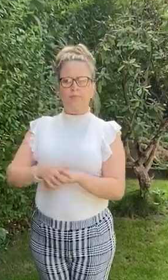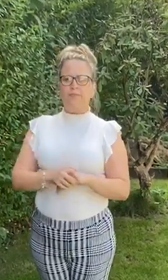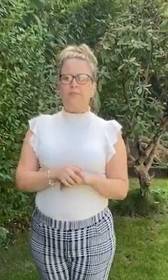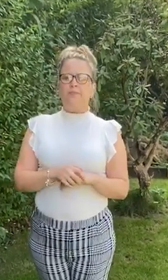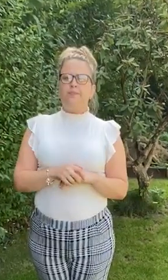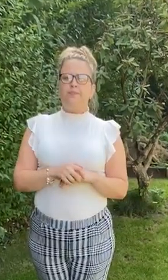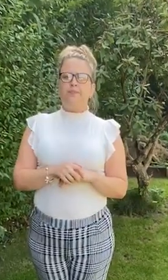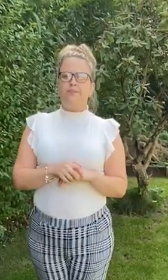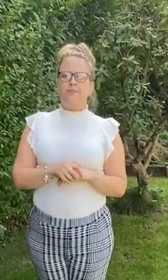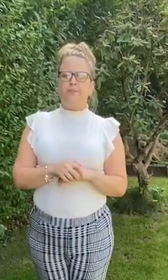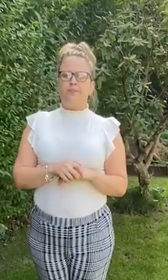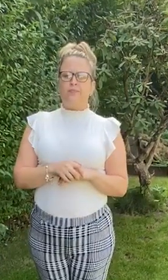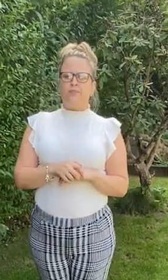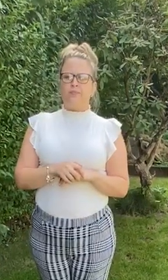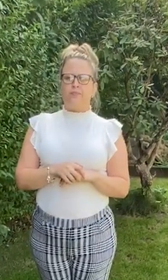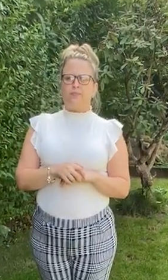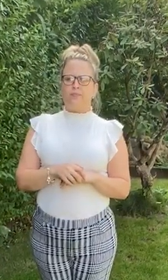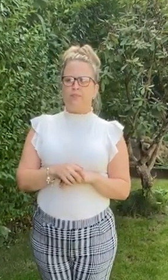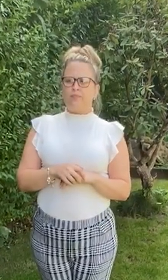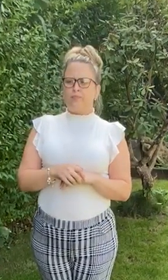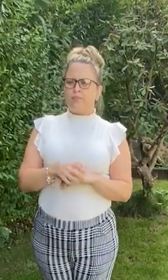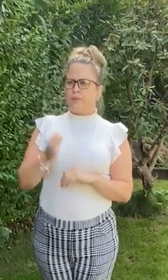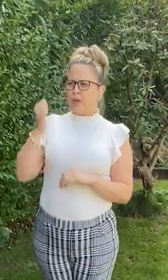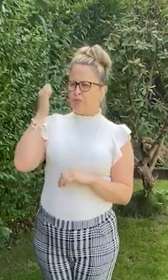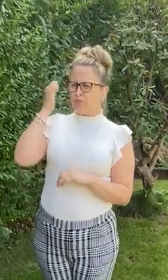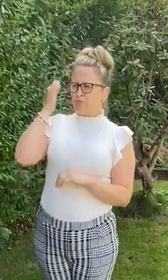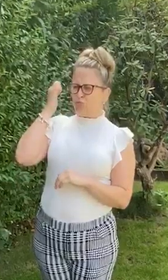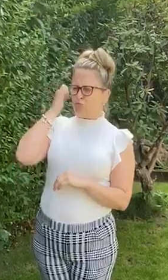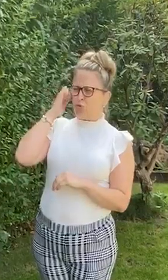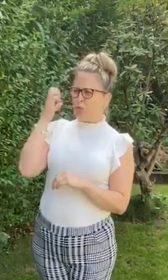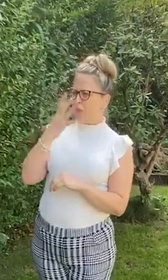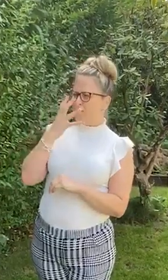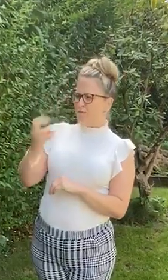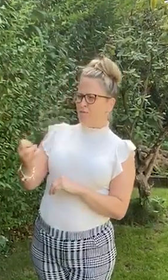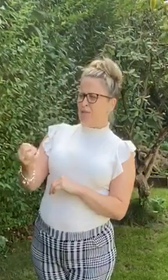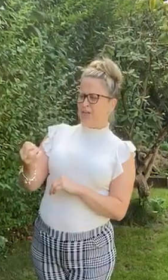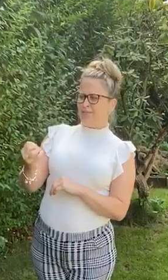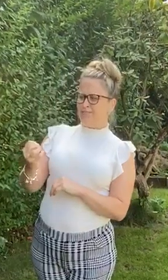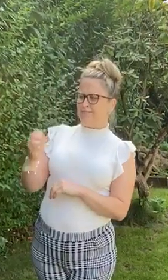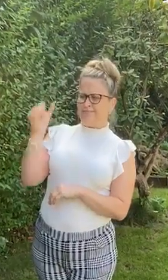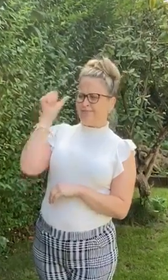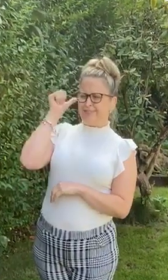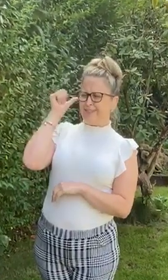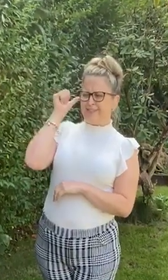Silly old fox, doesn't he know? There's no such thing as a Gruffalo.